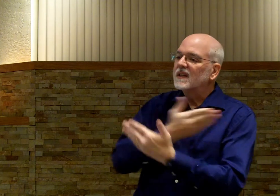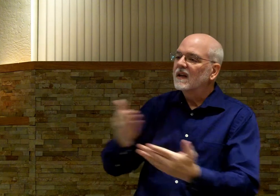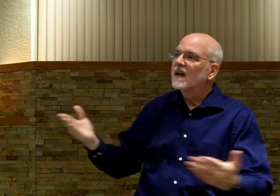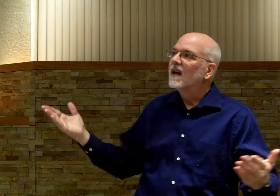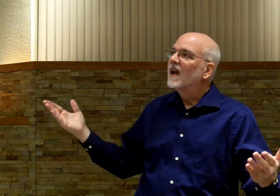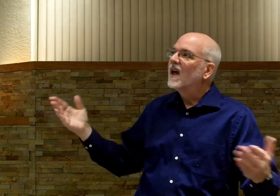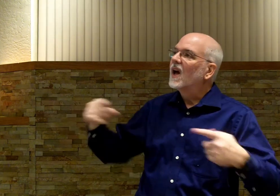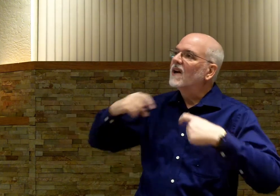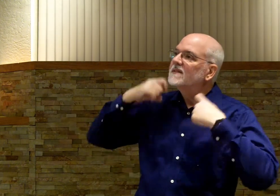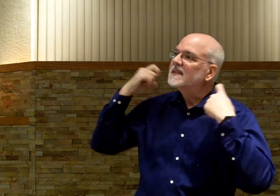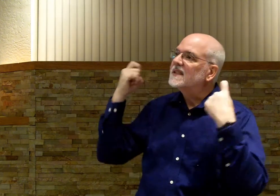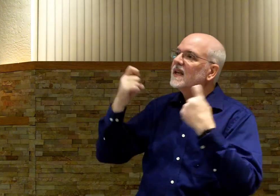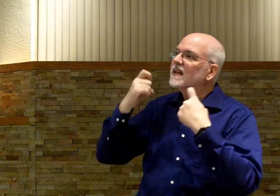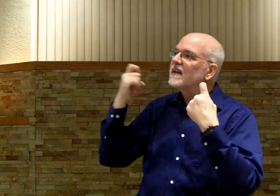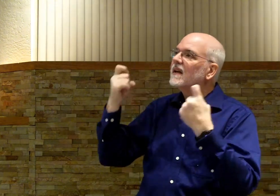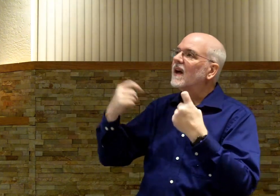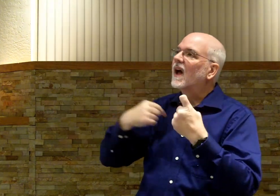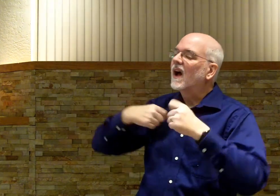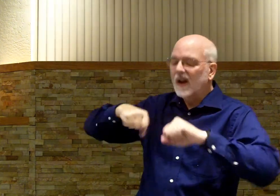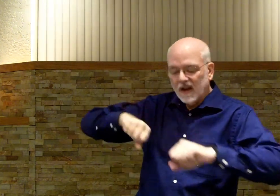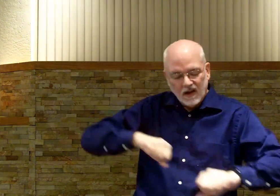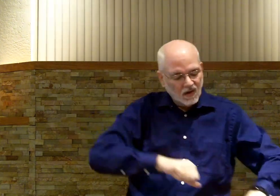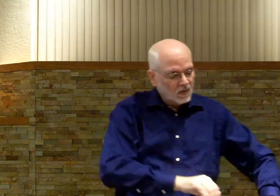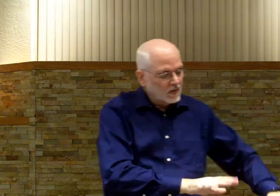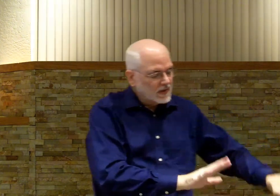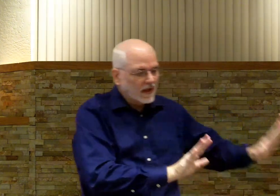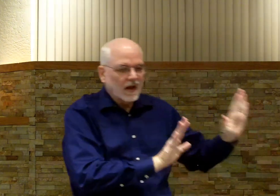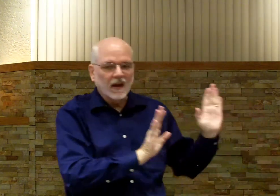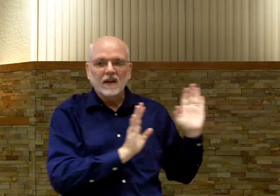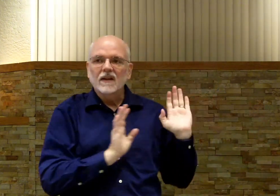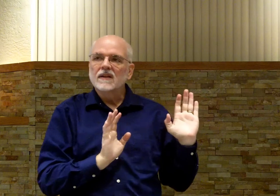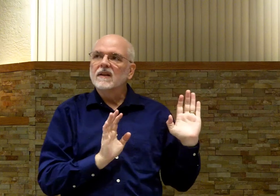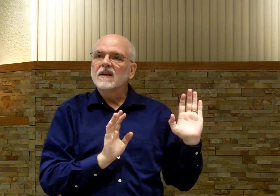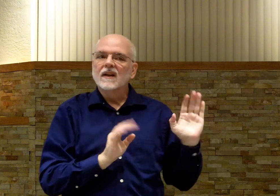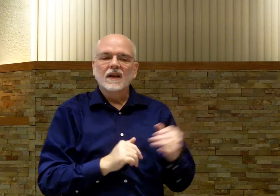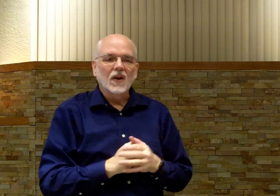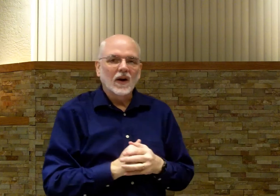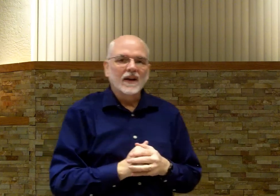of sin I resign. All right.